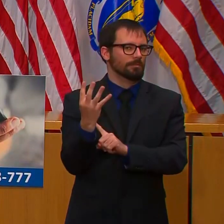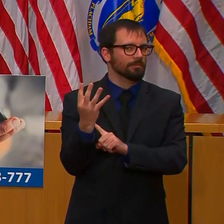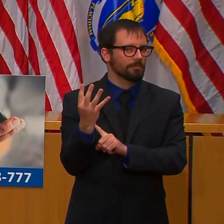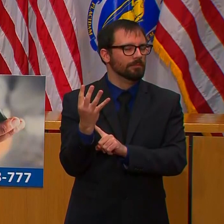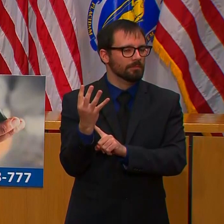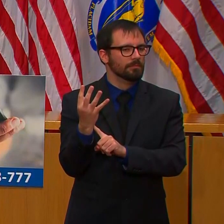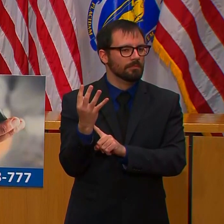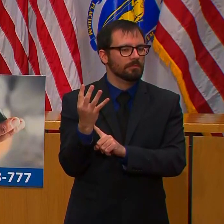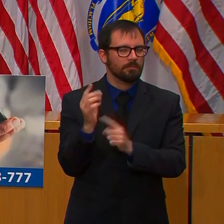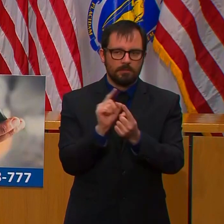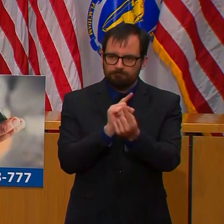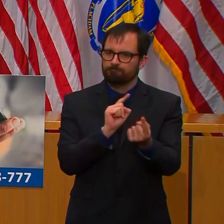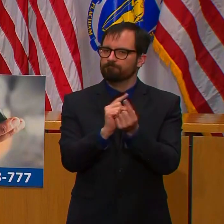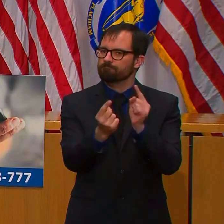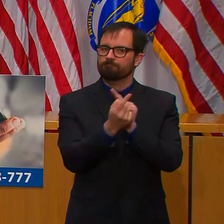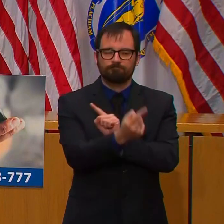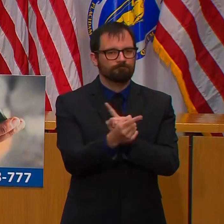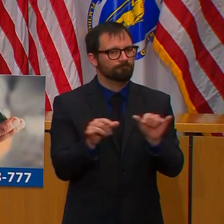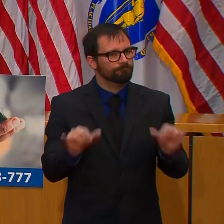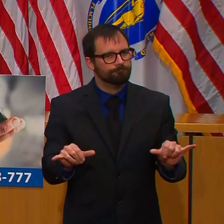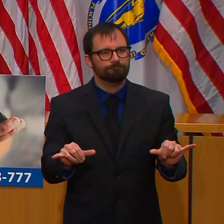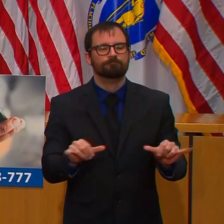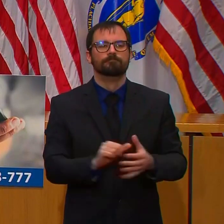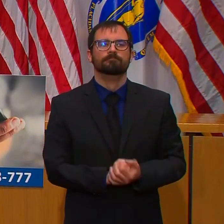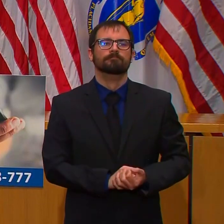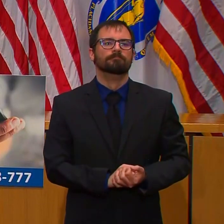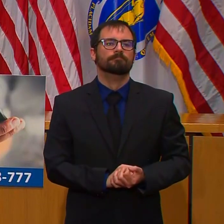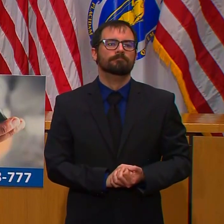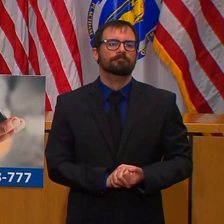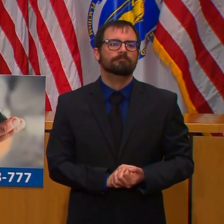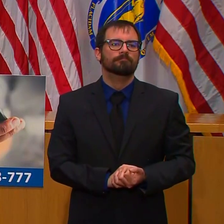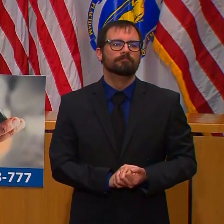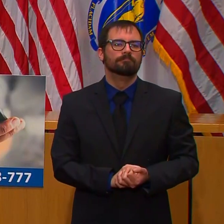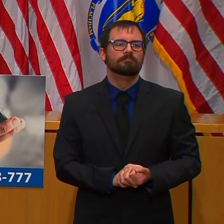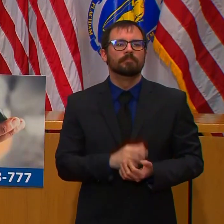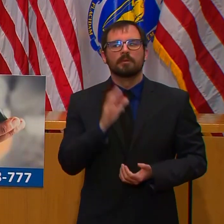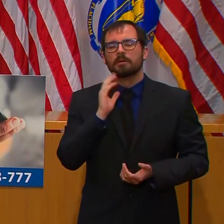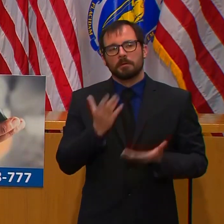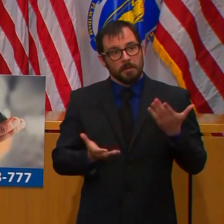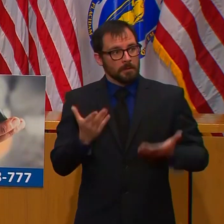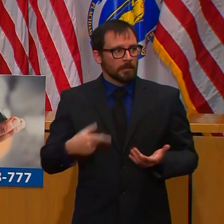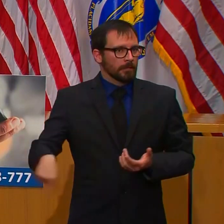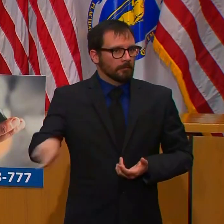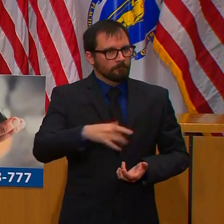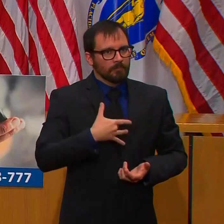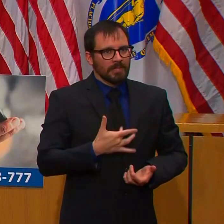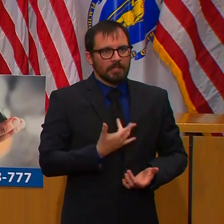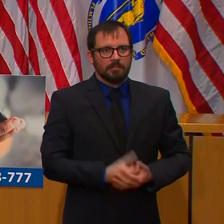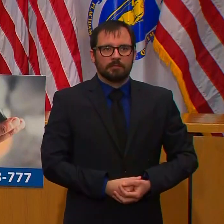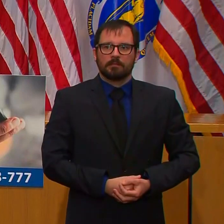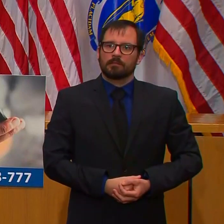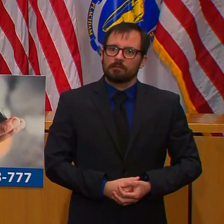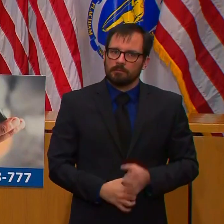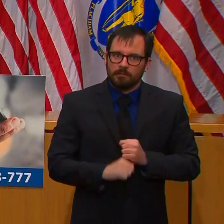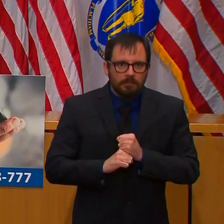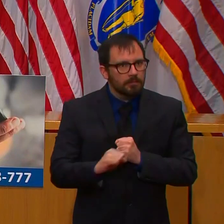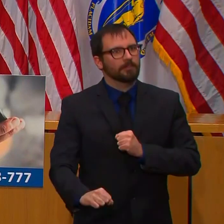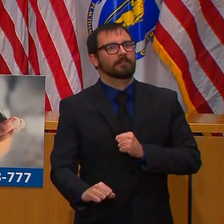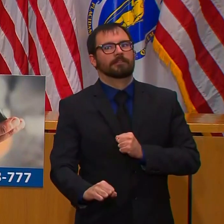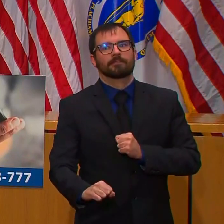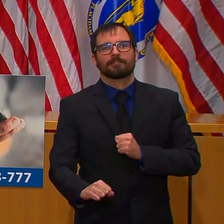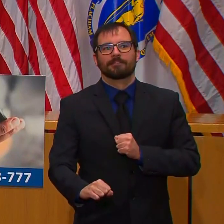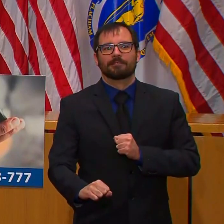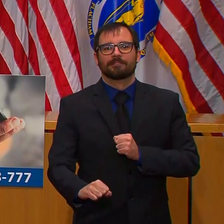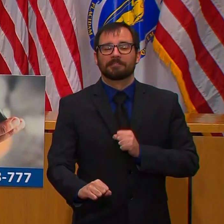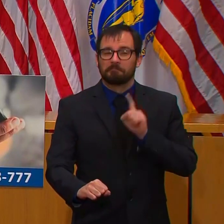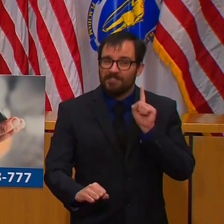I know this is difficult to hear, but we need everyone to continue to go without being around many